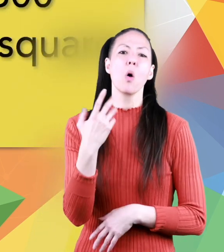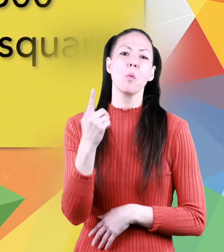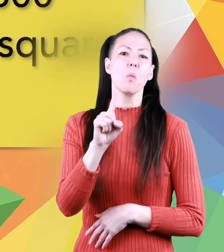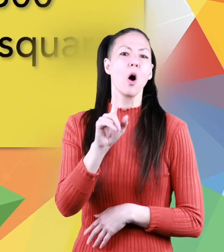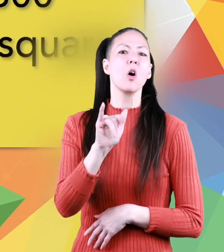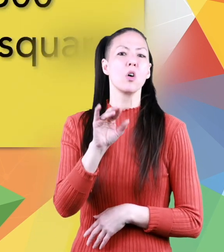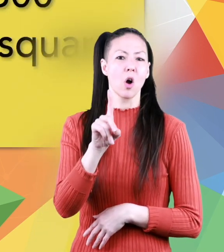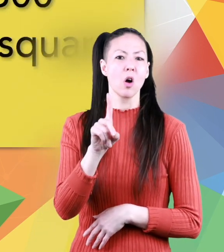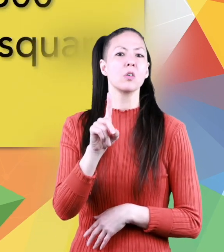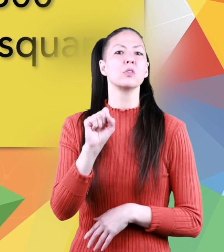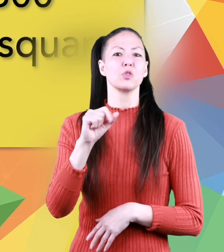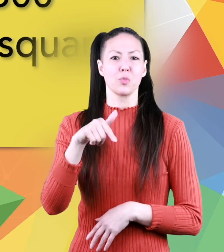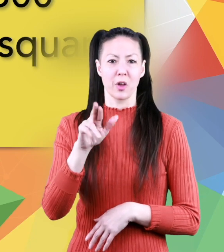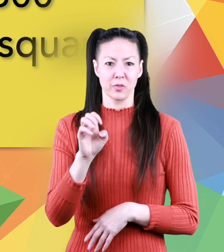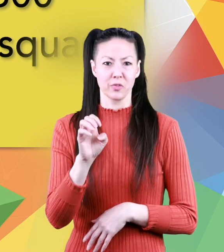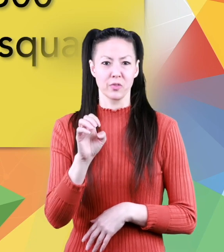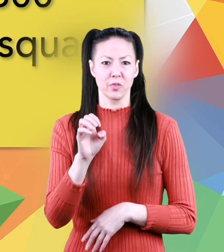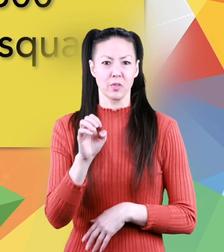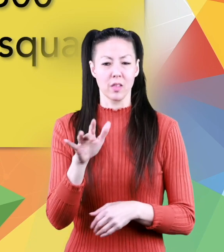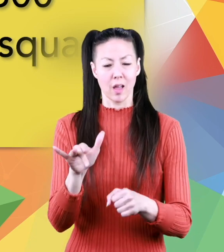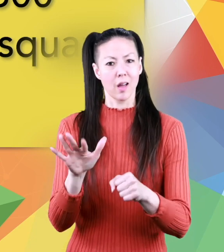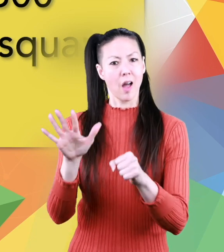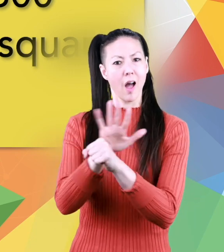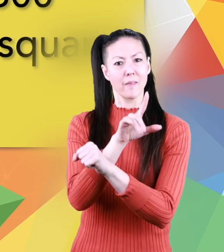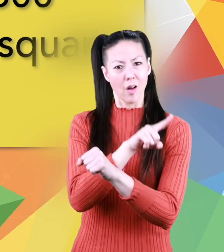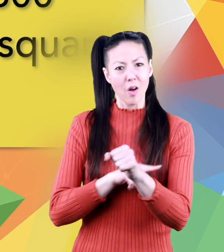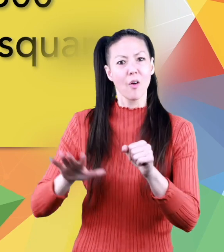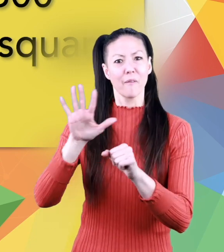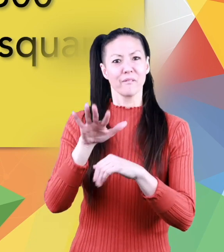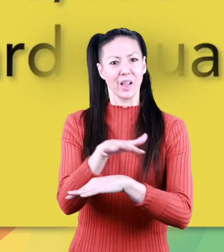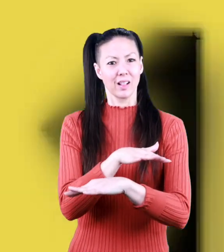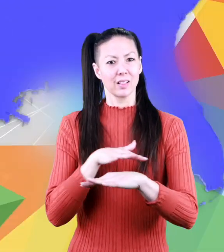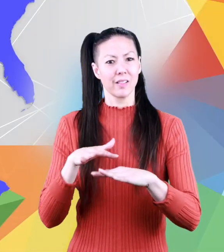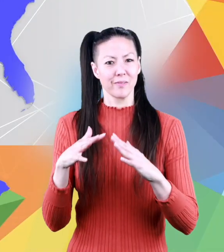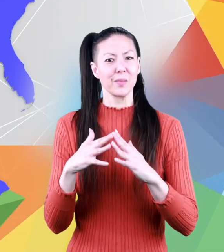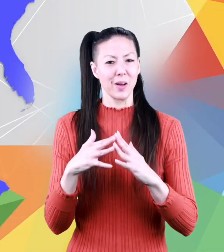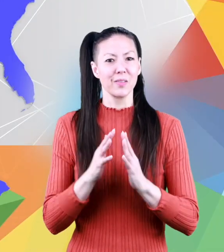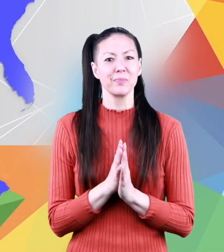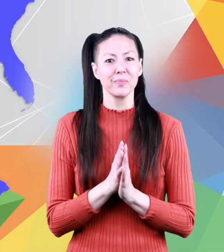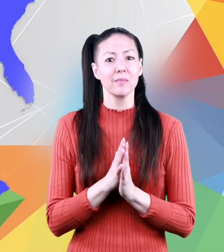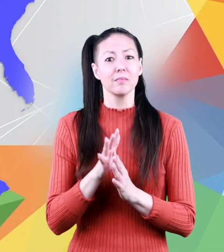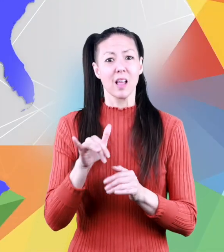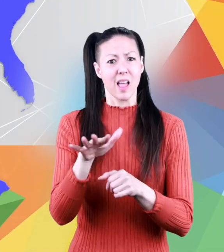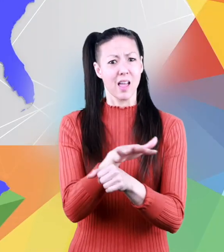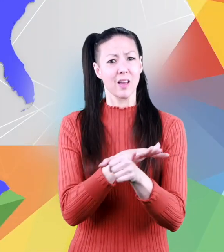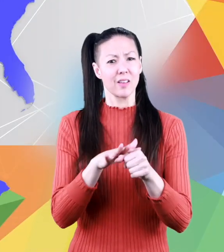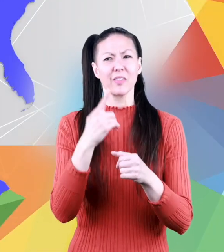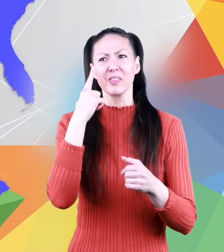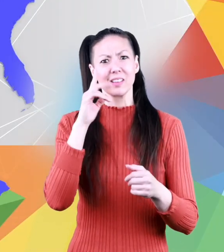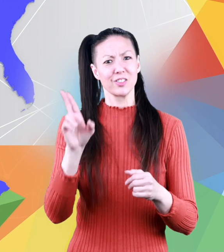one yard squares to cover an entire field how much area do you think the united states has